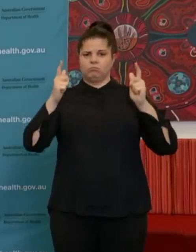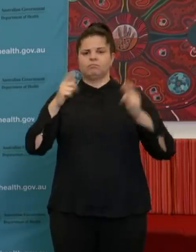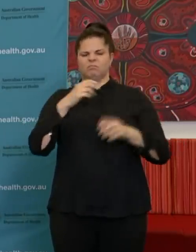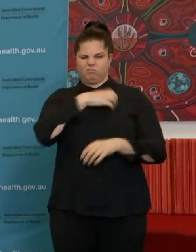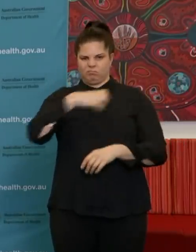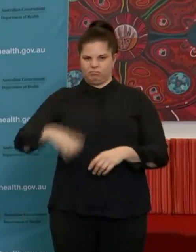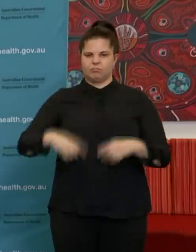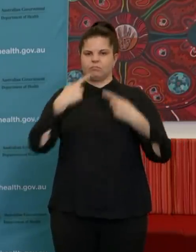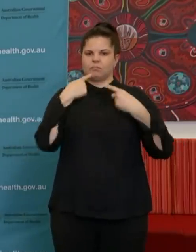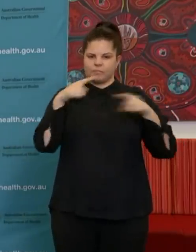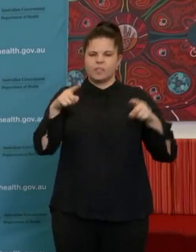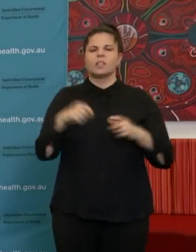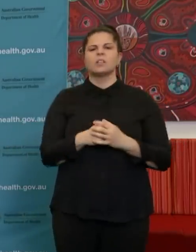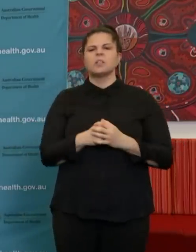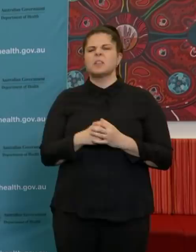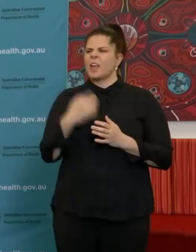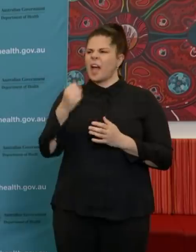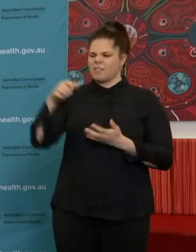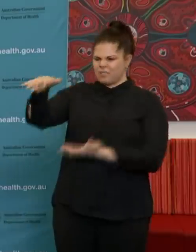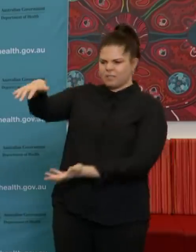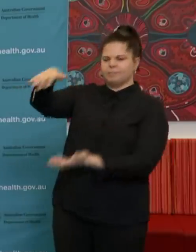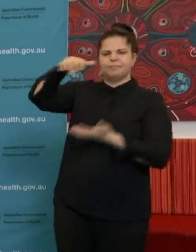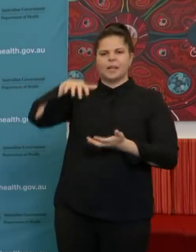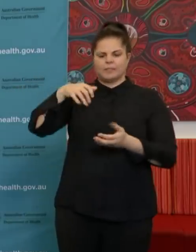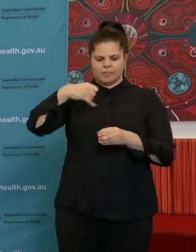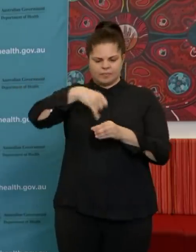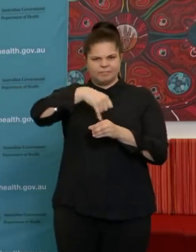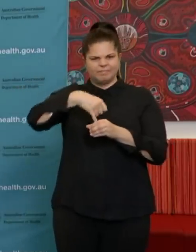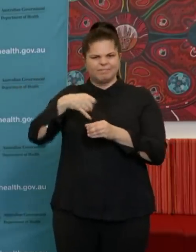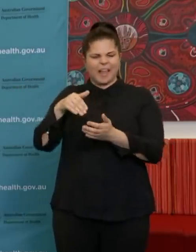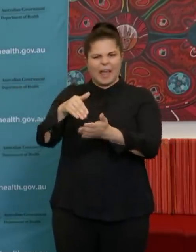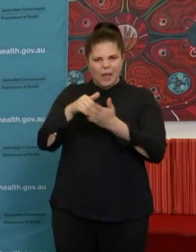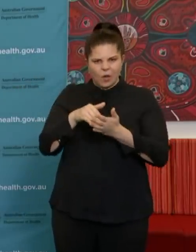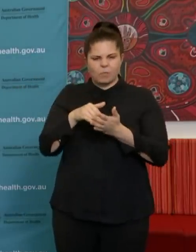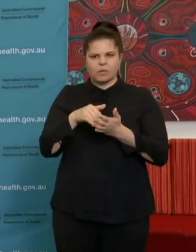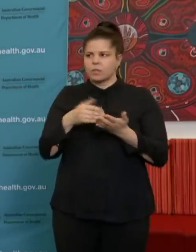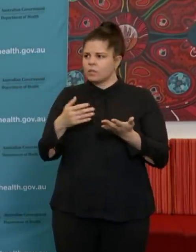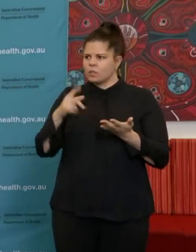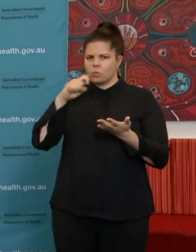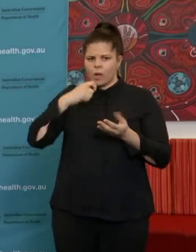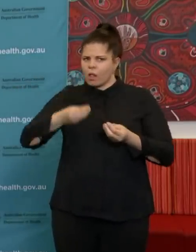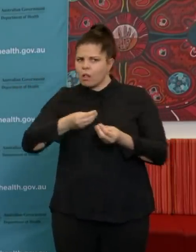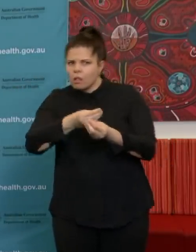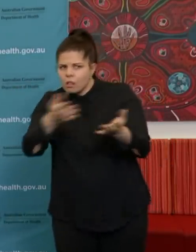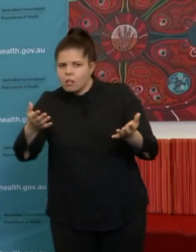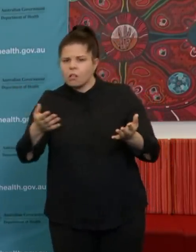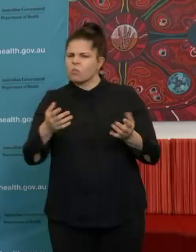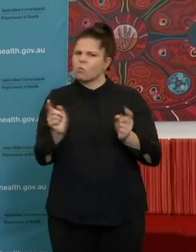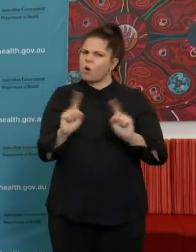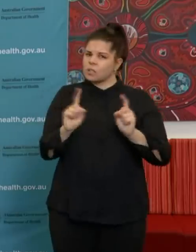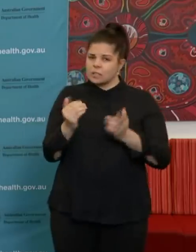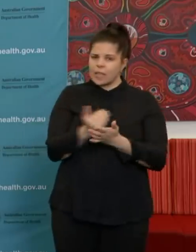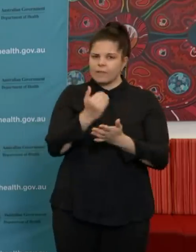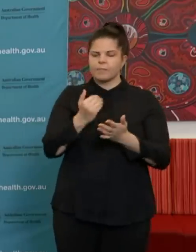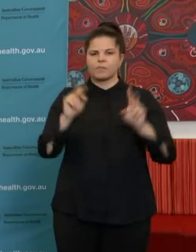hydroxychloroquine, if I pronounced that correctly. How will those be used and is that safe to distribute across the country? So